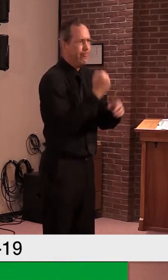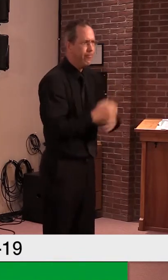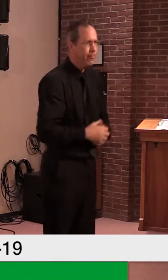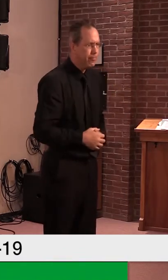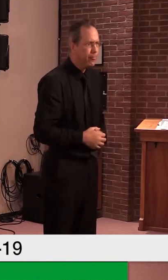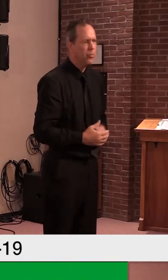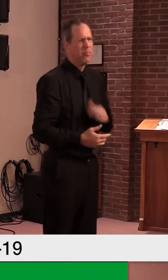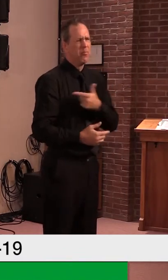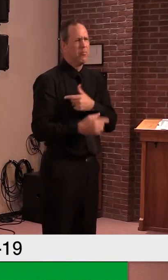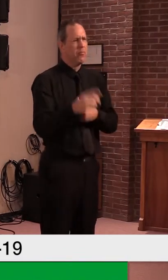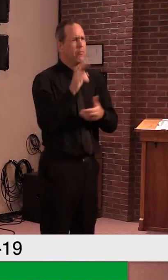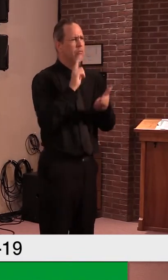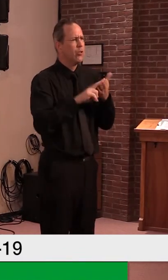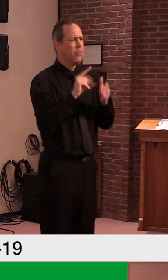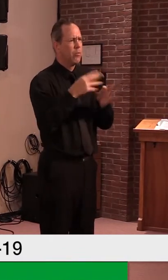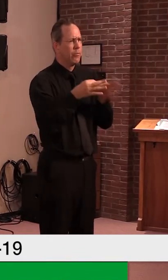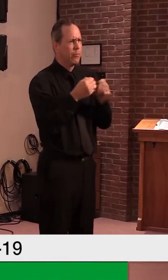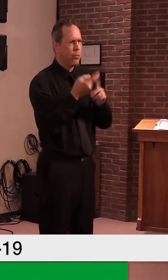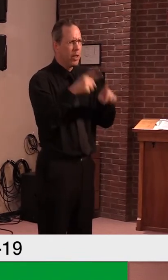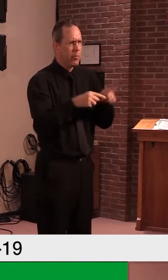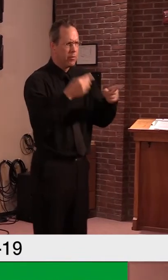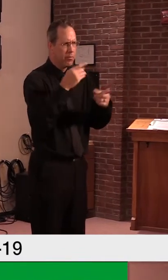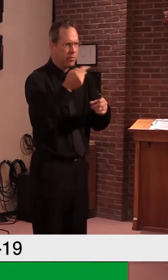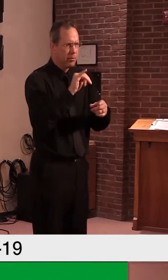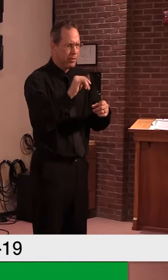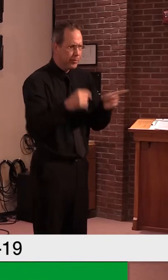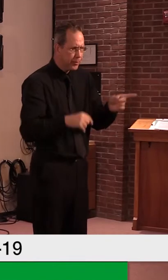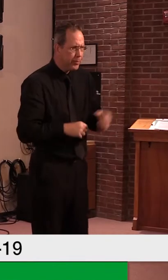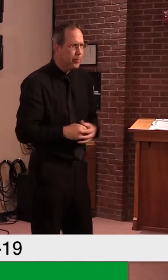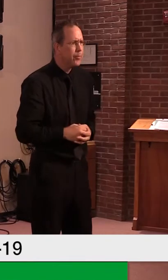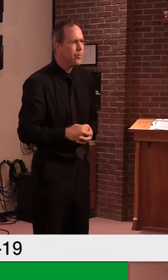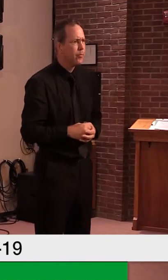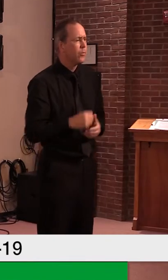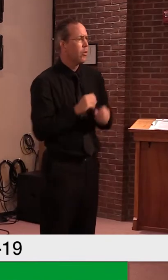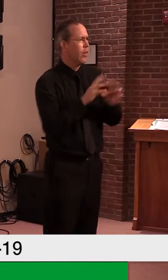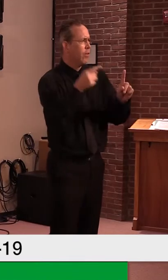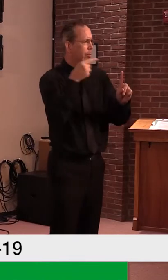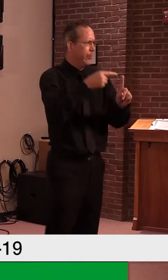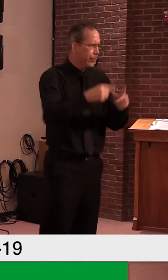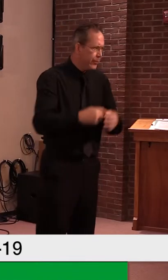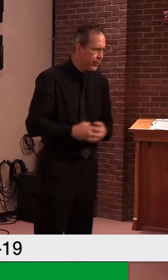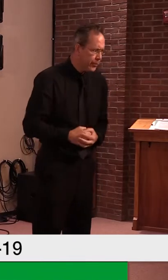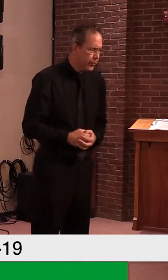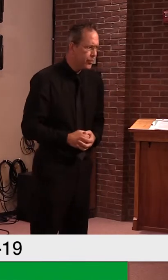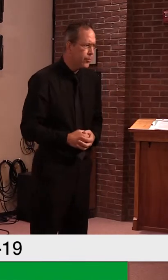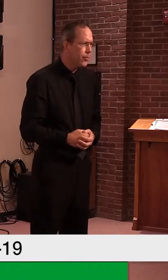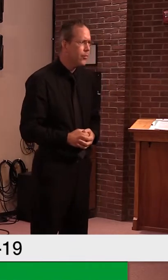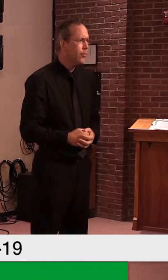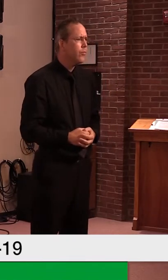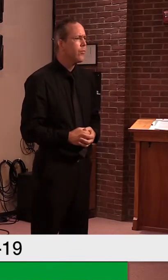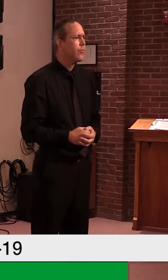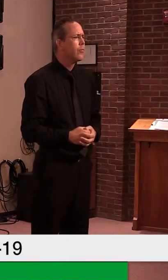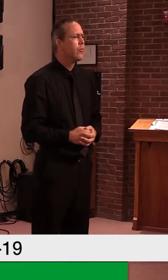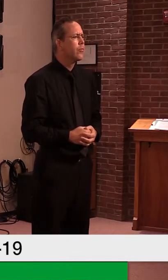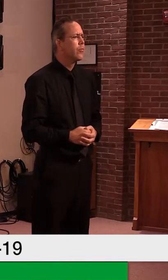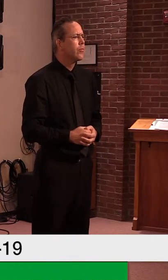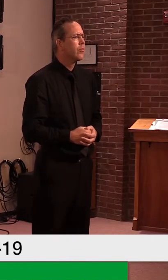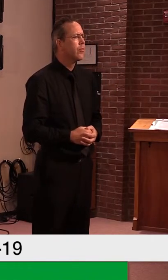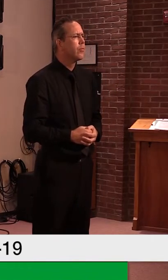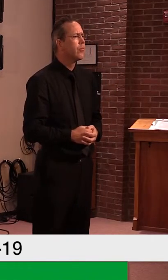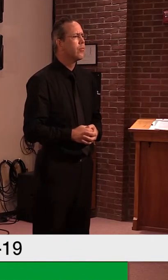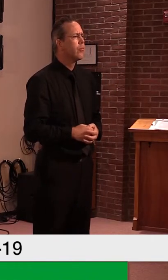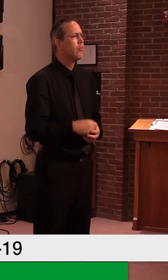Thanks for the question. Just so everybody knows, Corp Civic is a private company that houses about